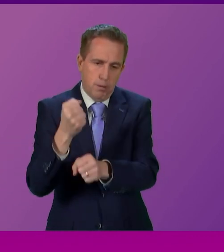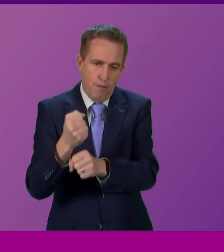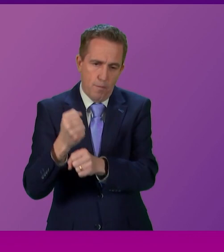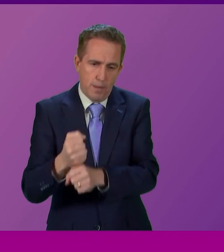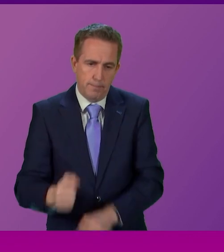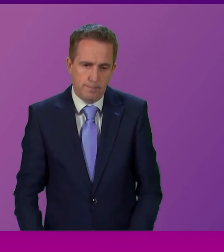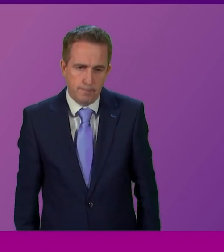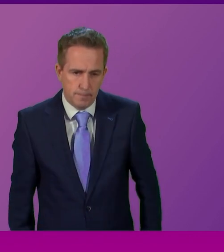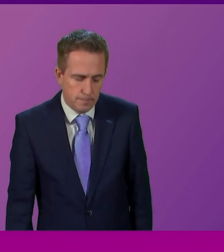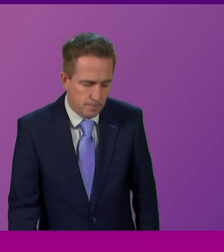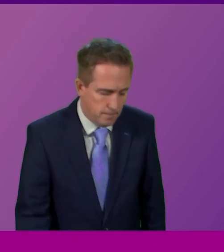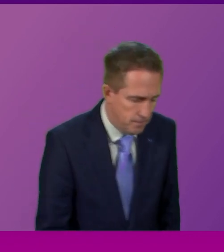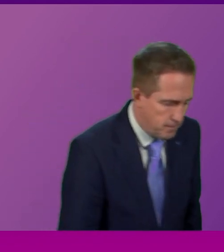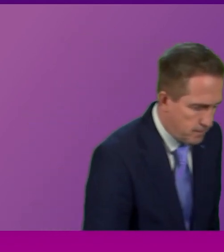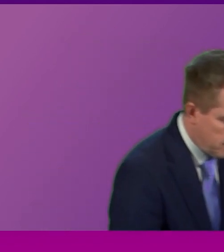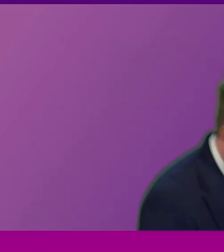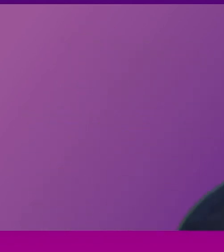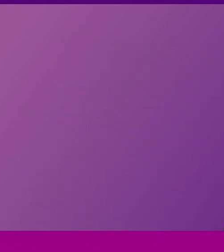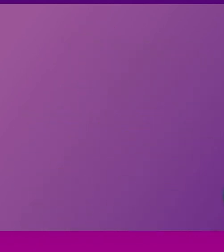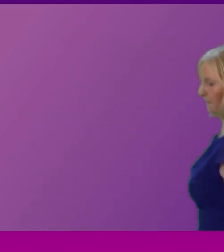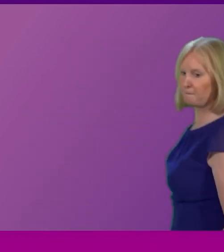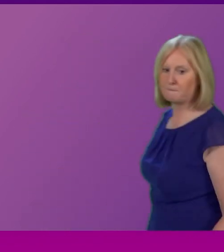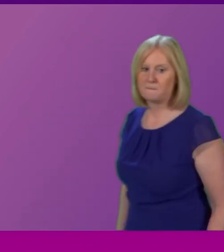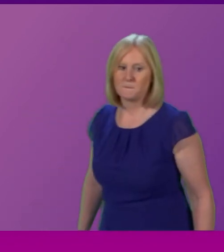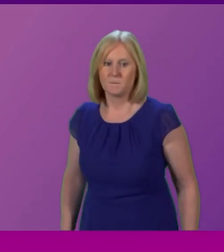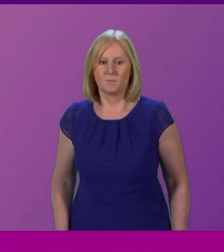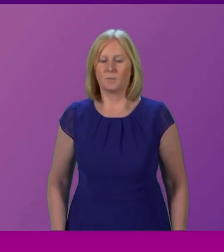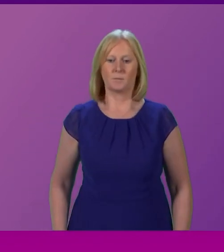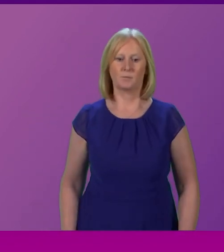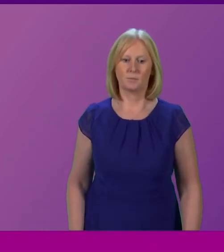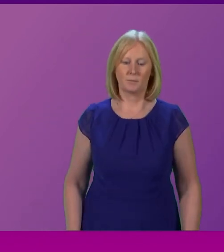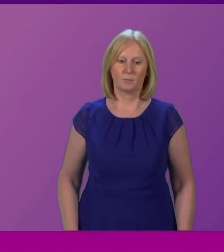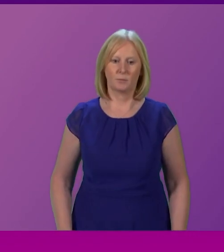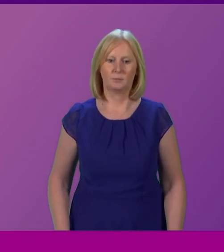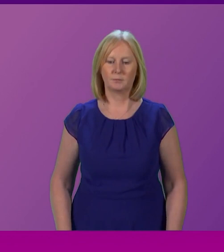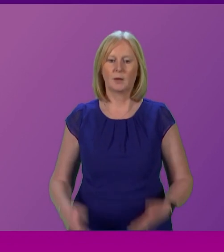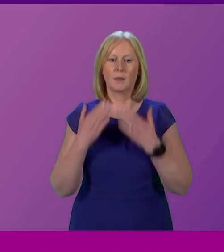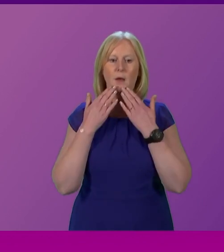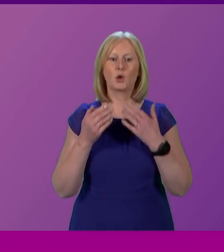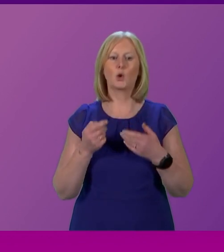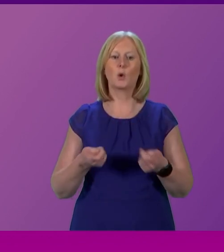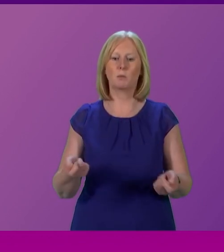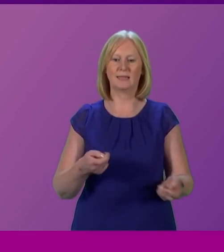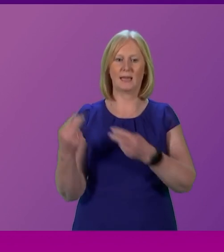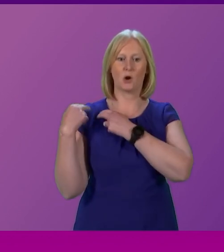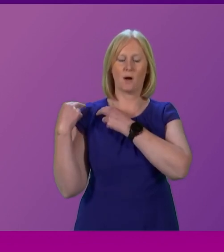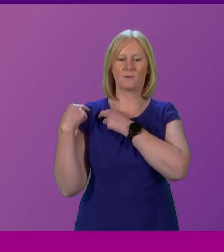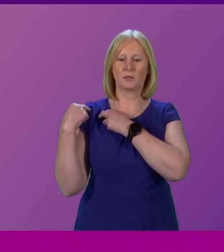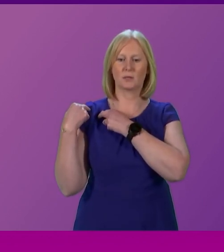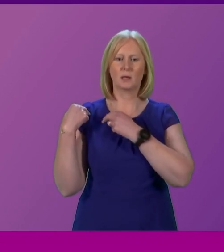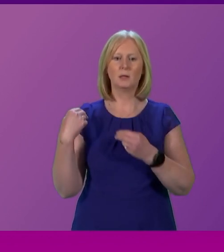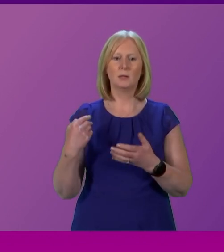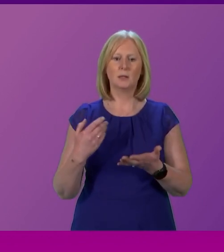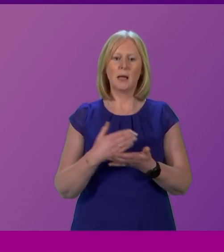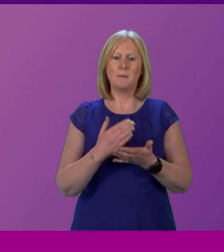Thank you. I call on Neil Grey to wind up to nine minutes, Minister. Thank you, President Officer. Part of the motion we are